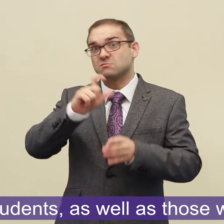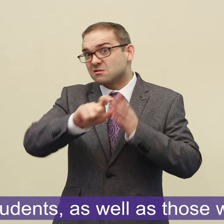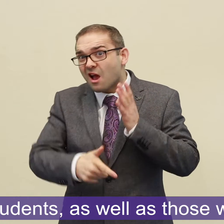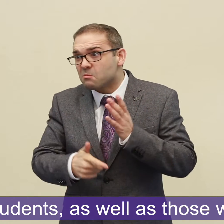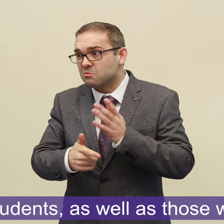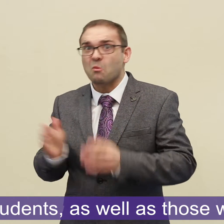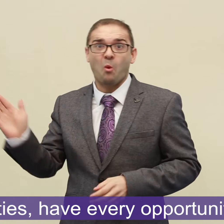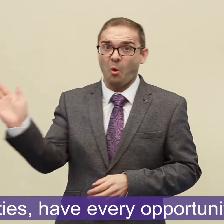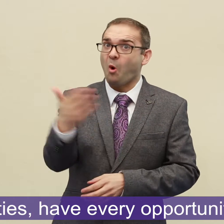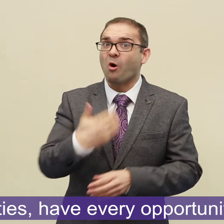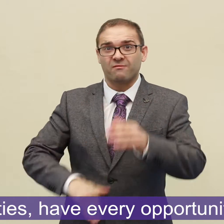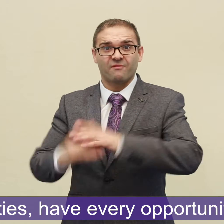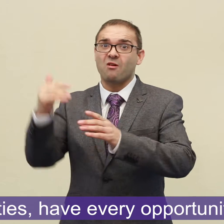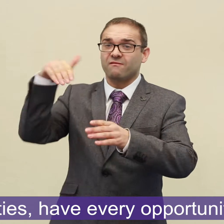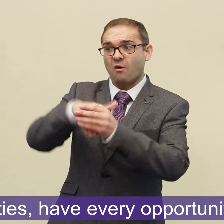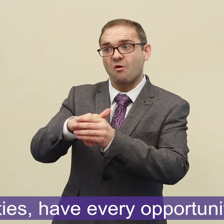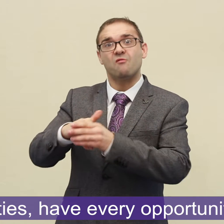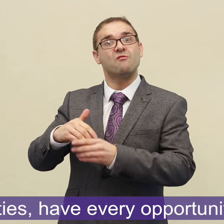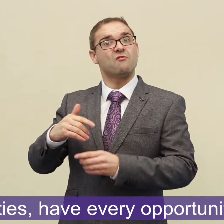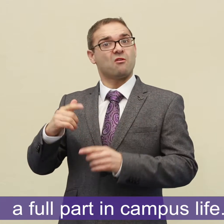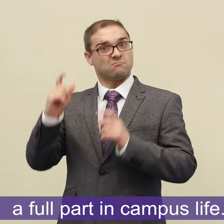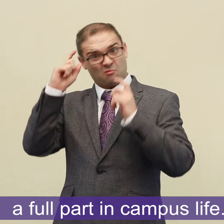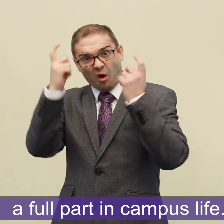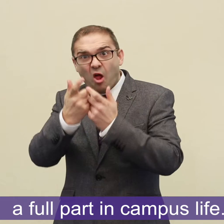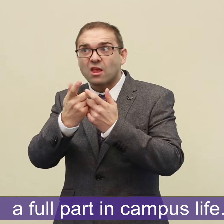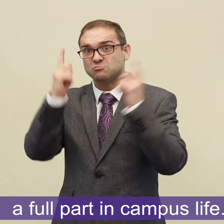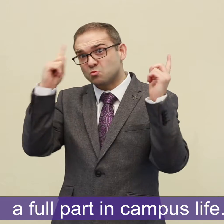disabilities have every opportunity to play a full part in campus life.